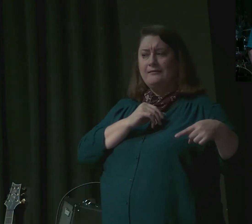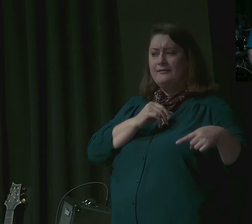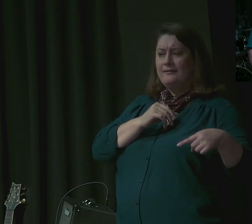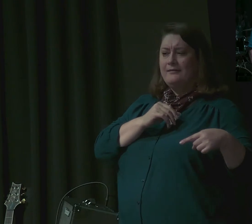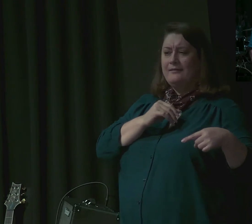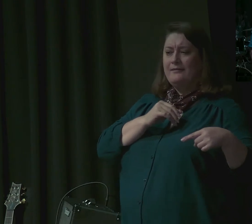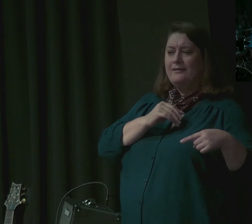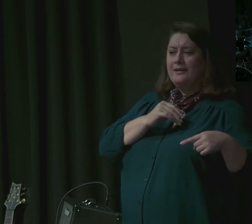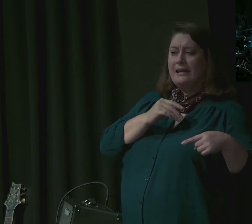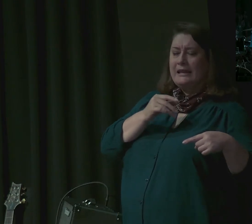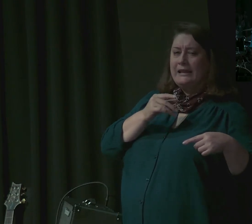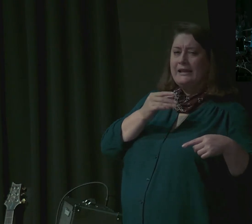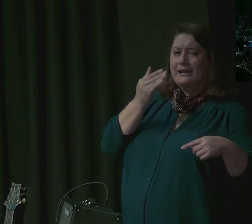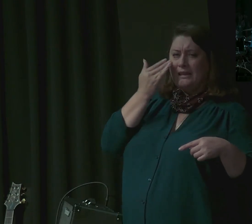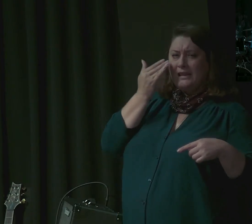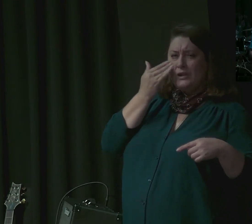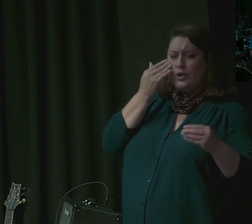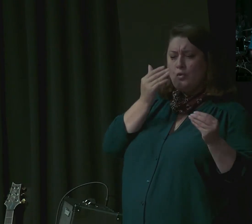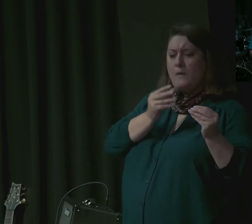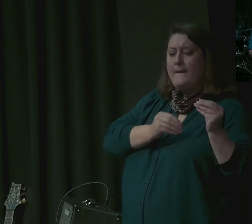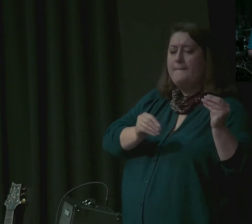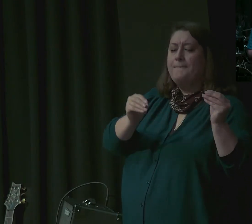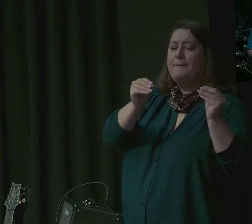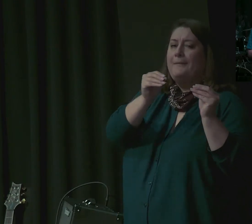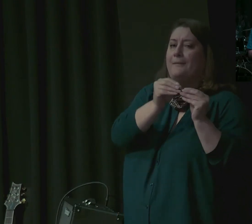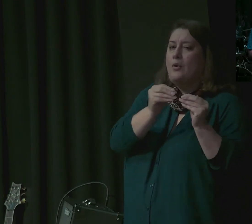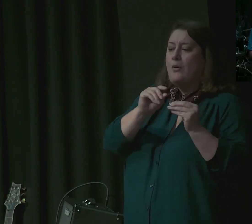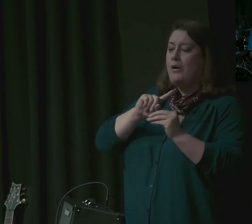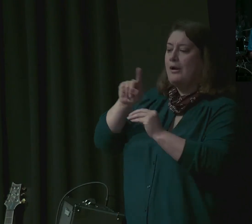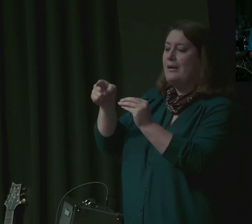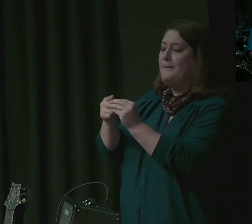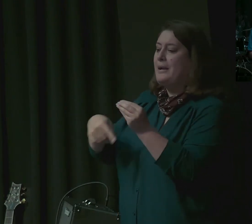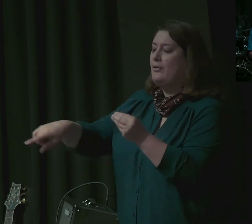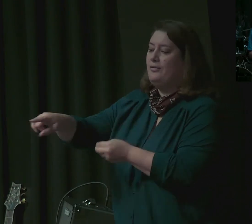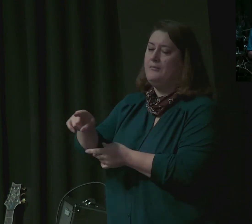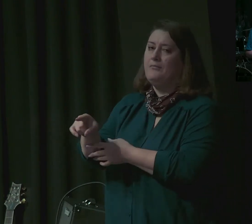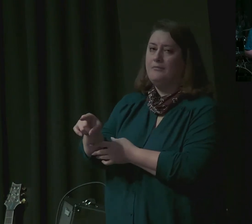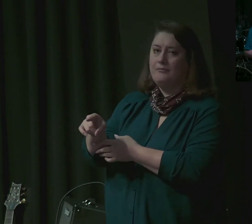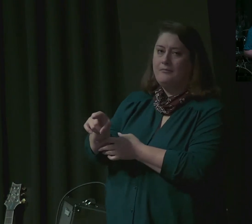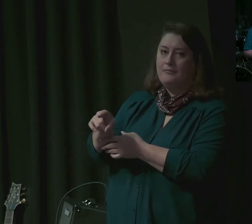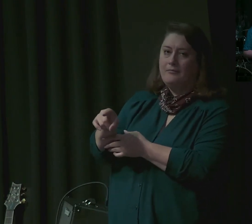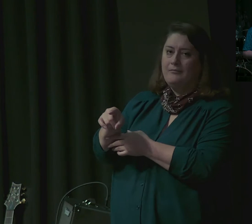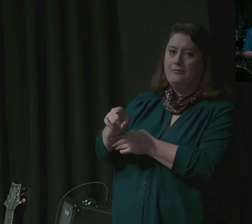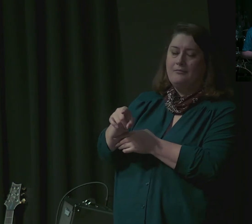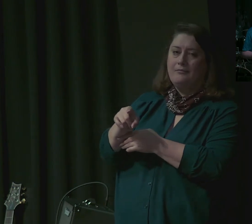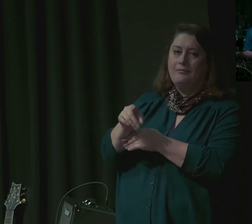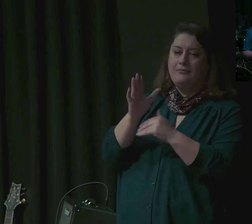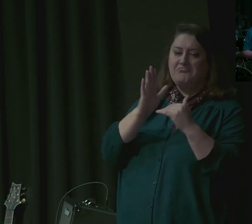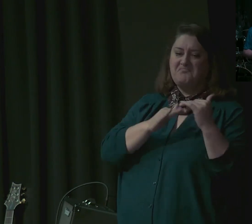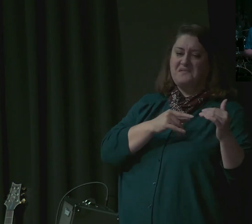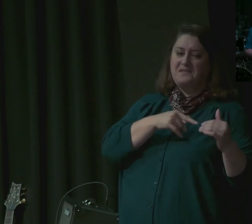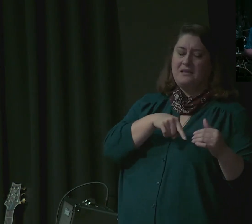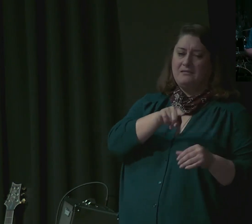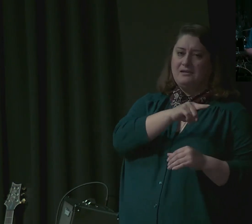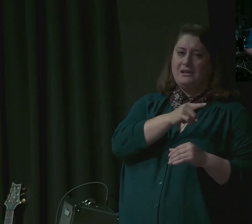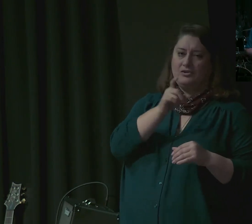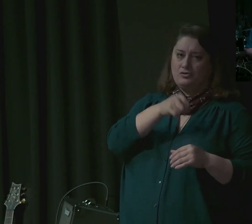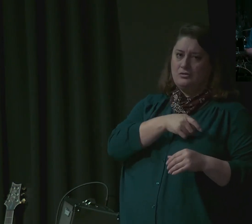But since they were being questioned under suspicion of being spies, they were pretty careful to be truthful